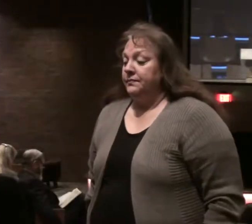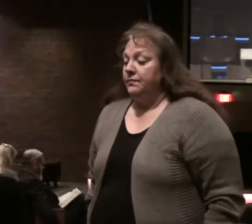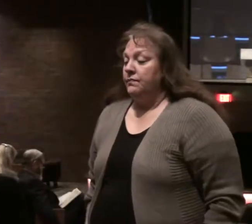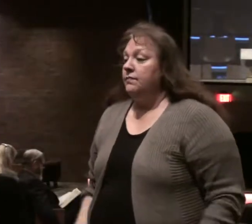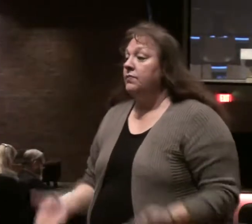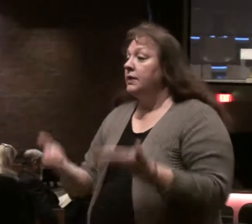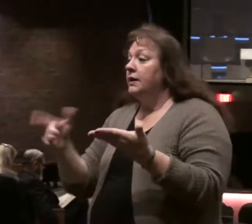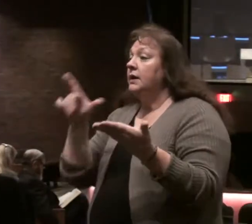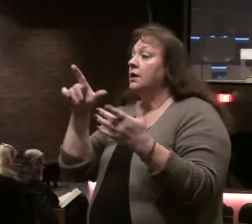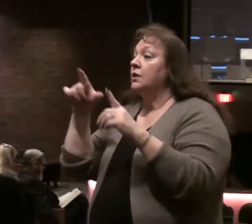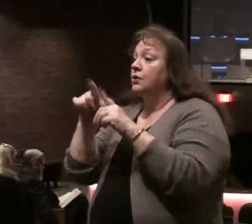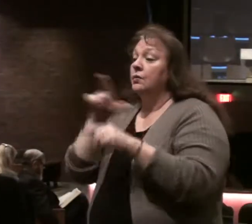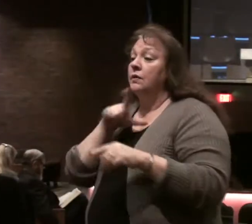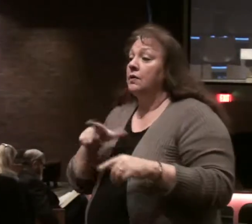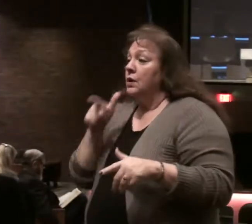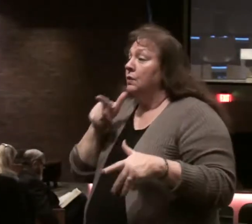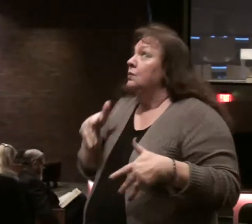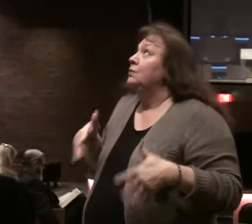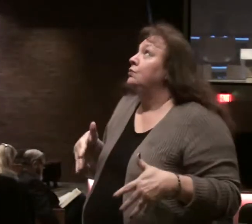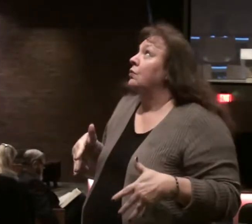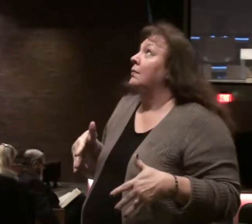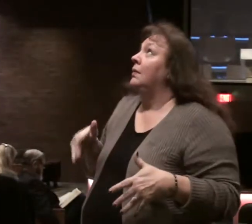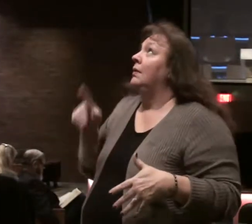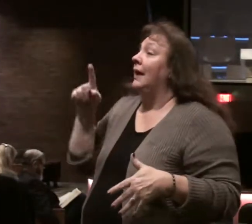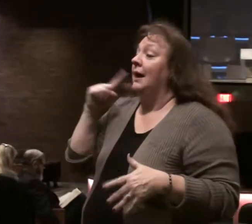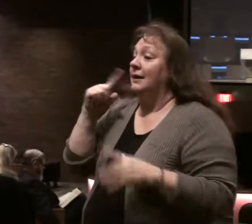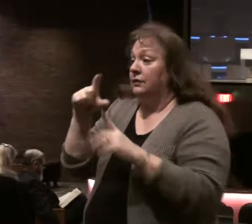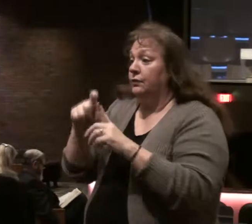Hear the word of the Lord, you tremble at his word.